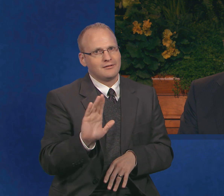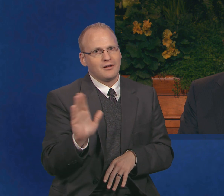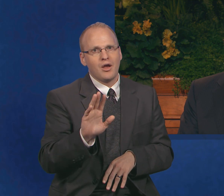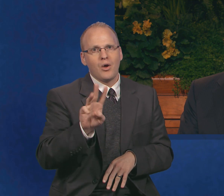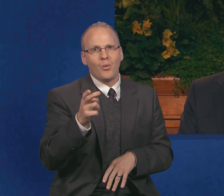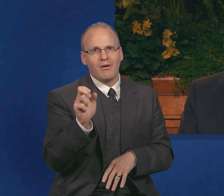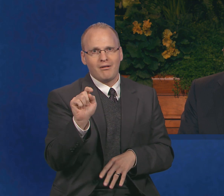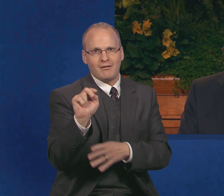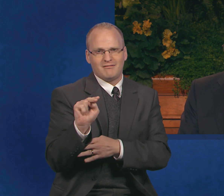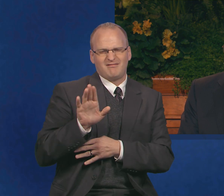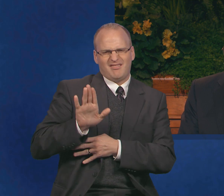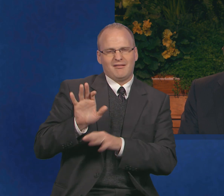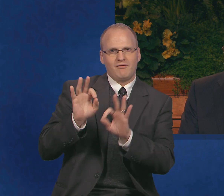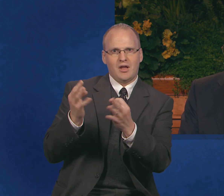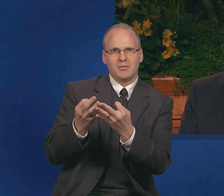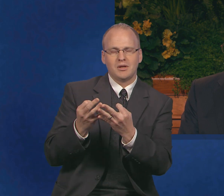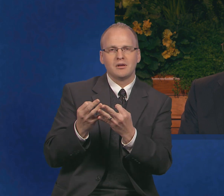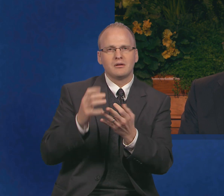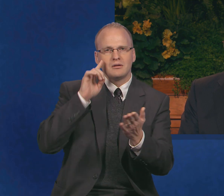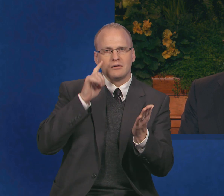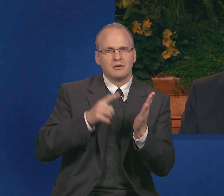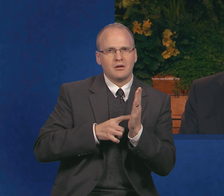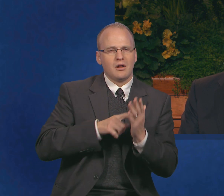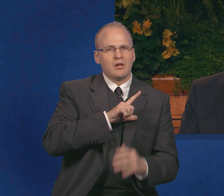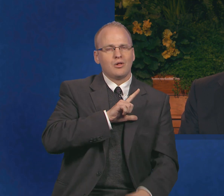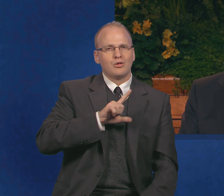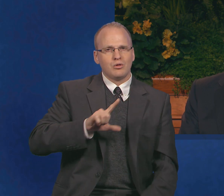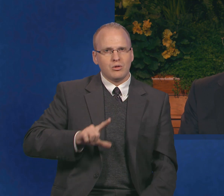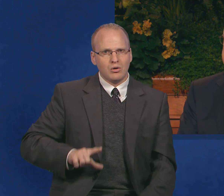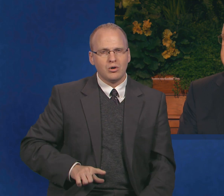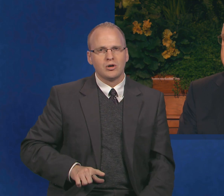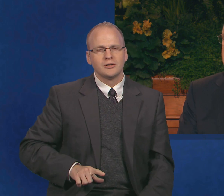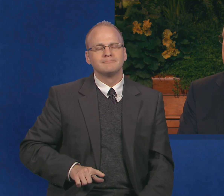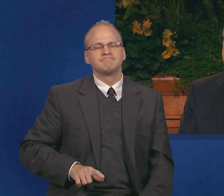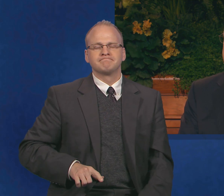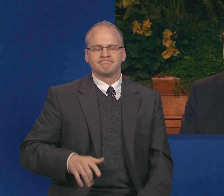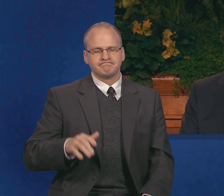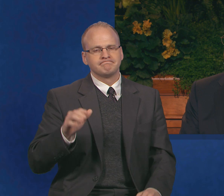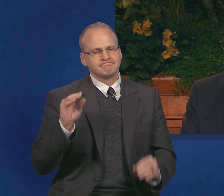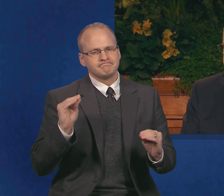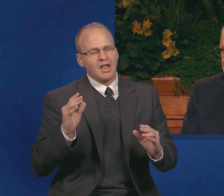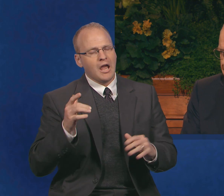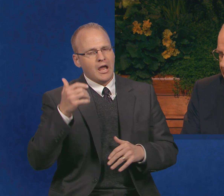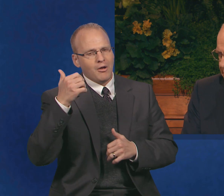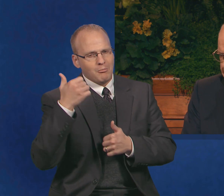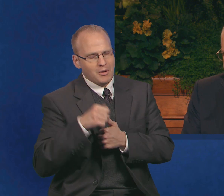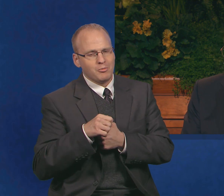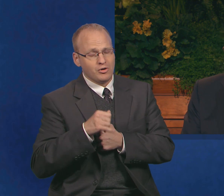it was clearly a lesson from the Lord that He remembers His promises to those who faithfully pay their tithing.